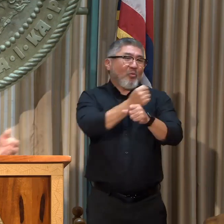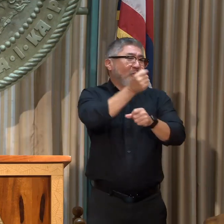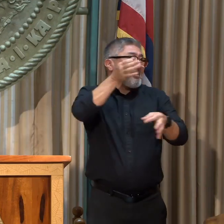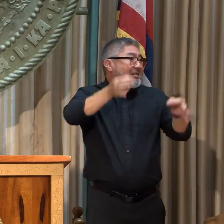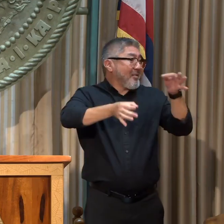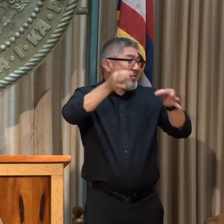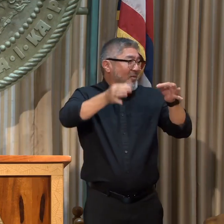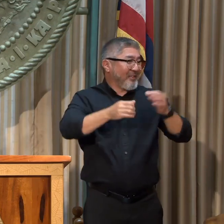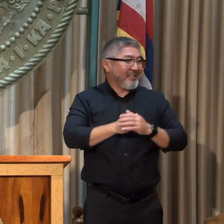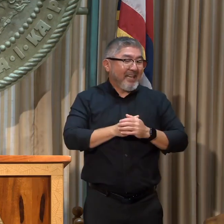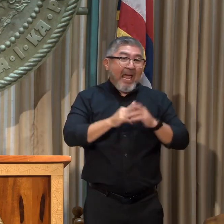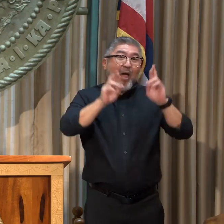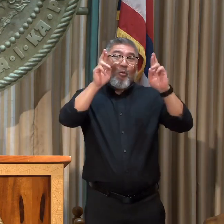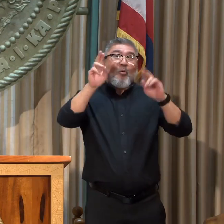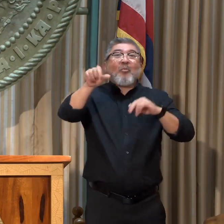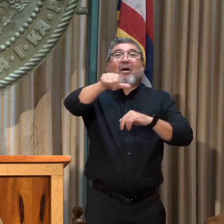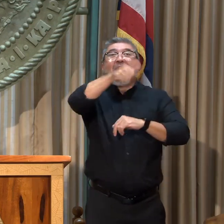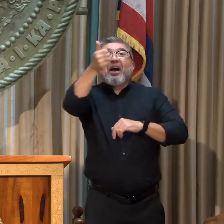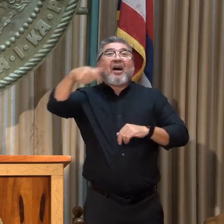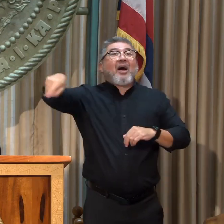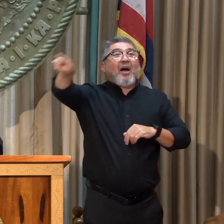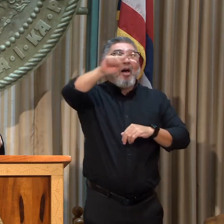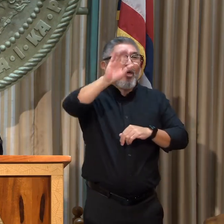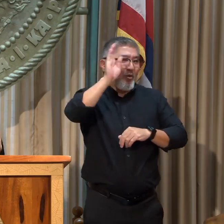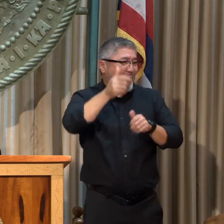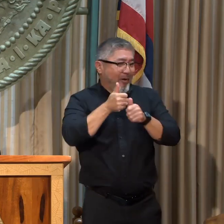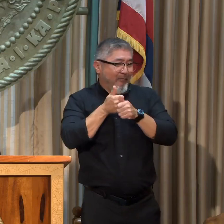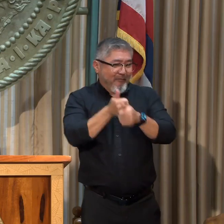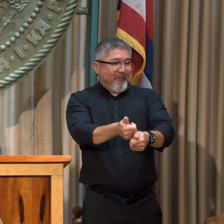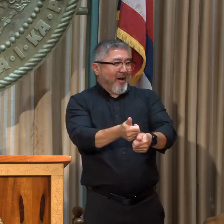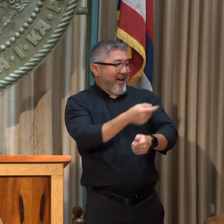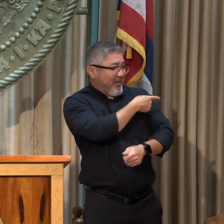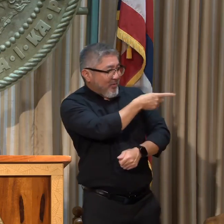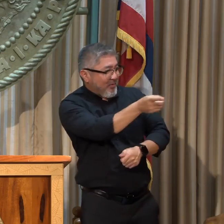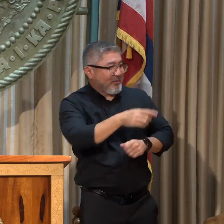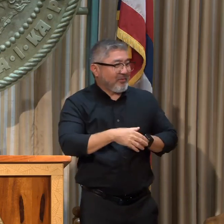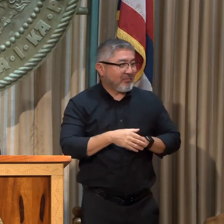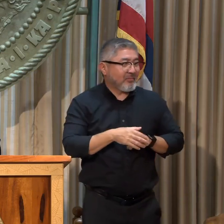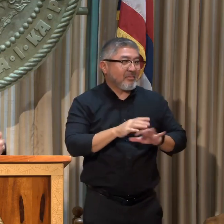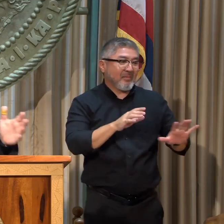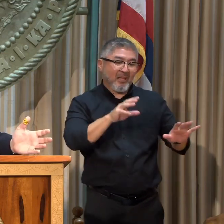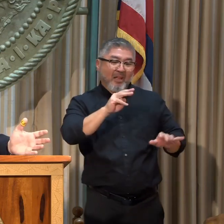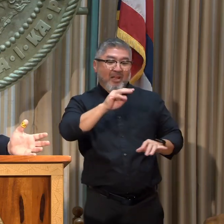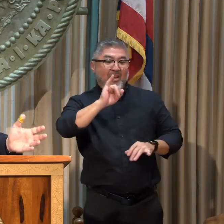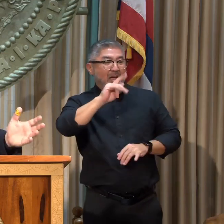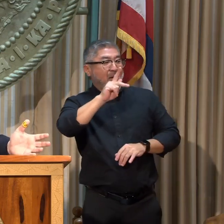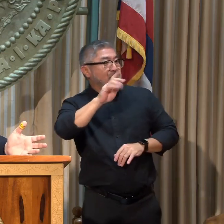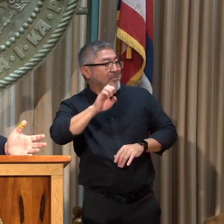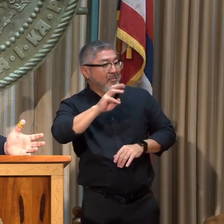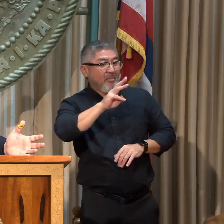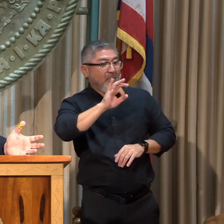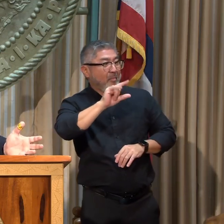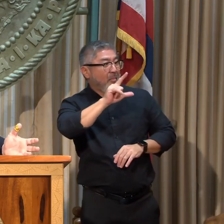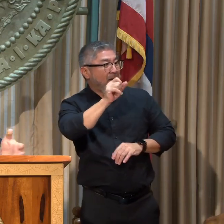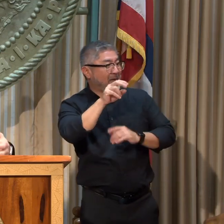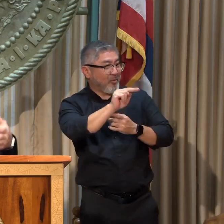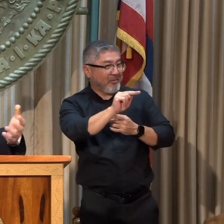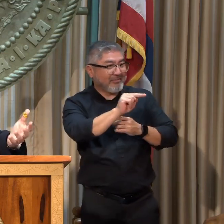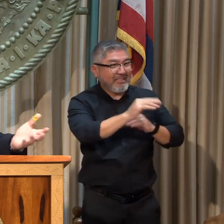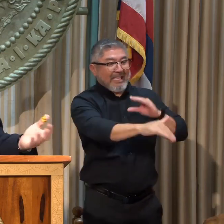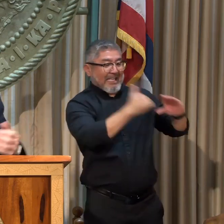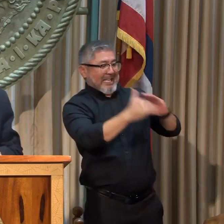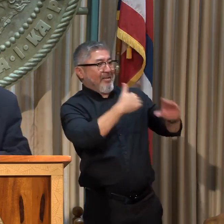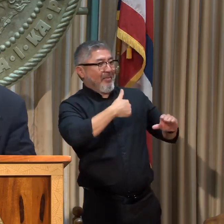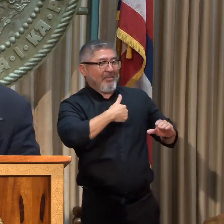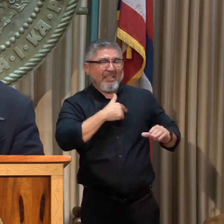will follow this lead. I will tell you I get a lot of emails from Michael Wilson celebrating what you're doing. And though you